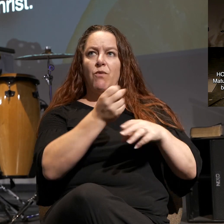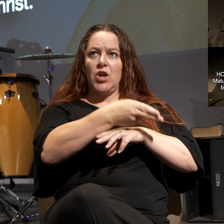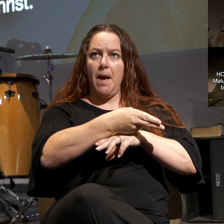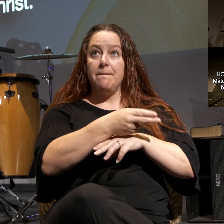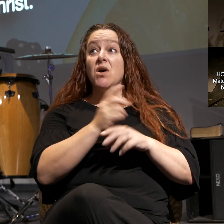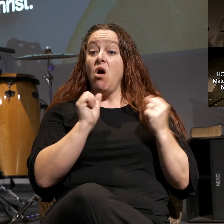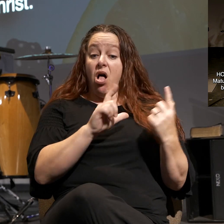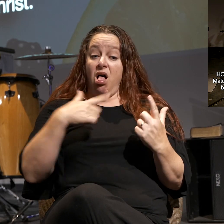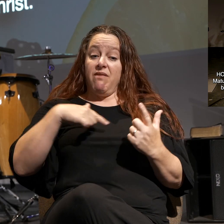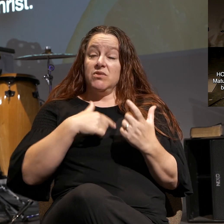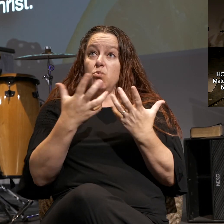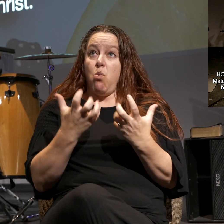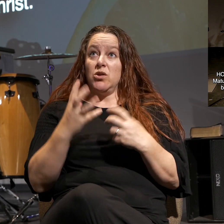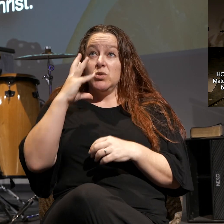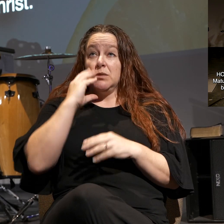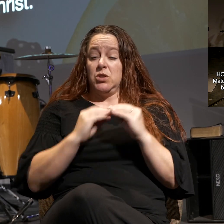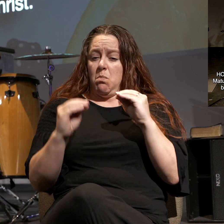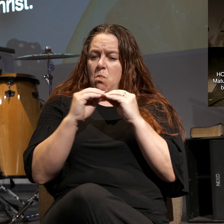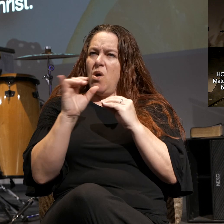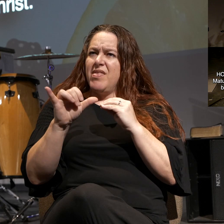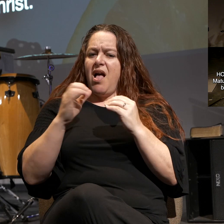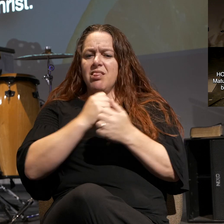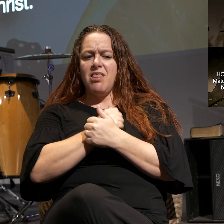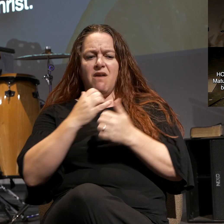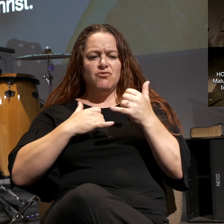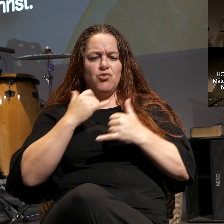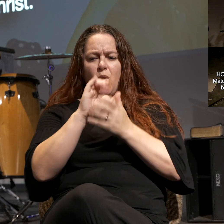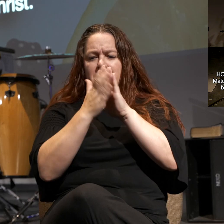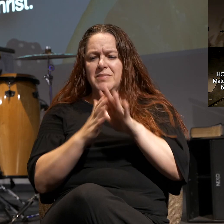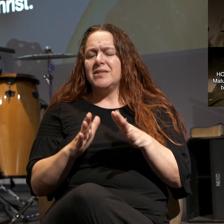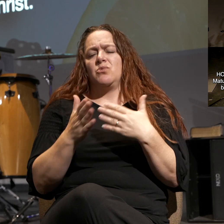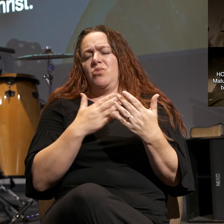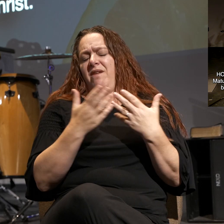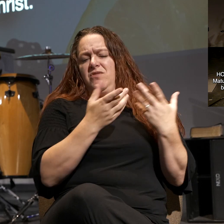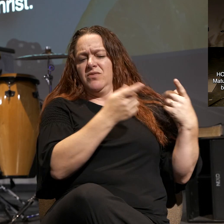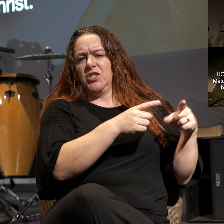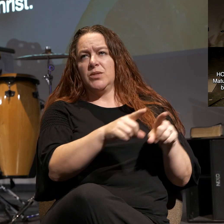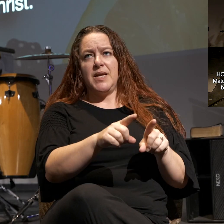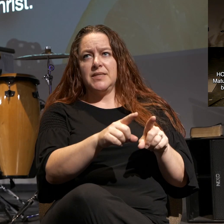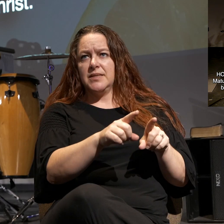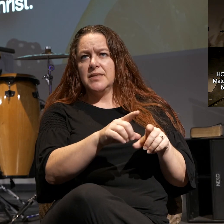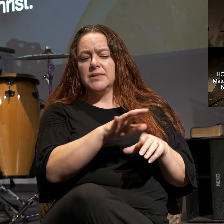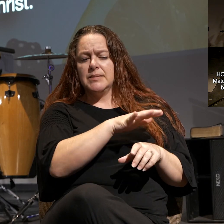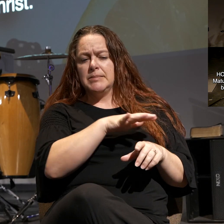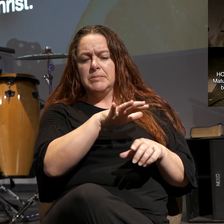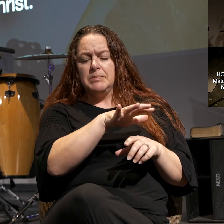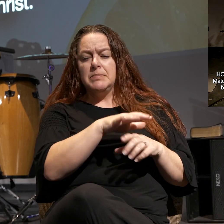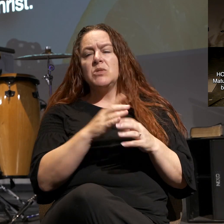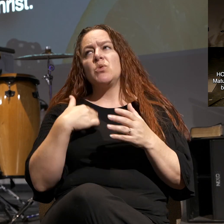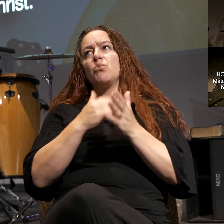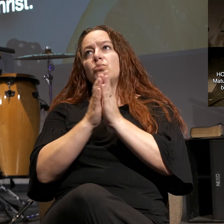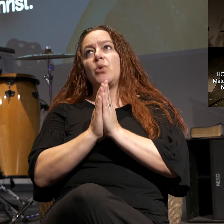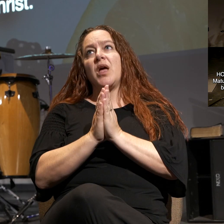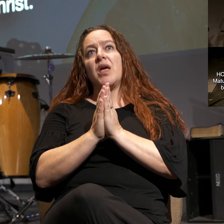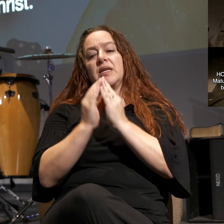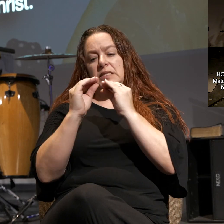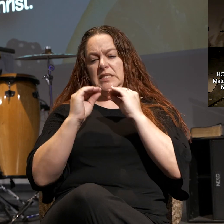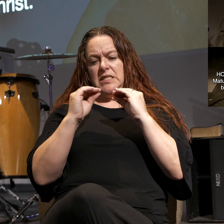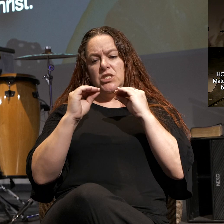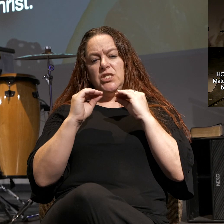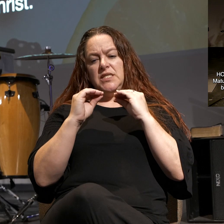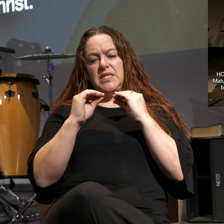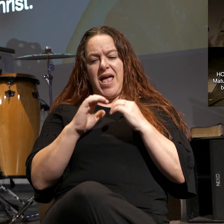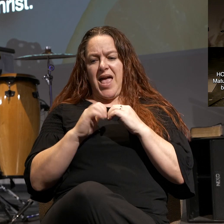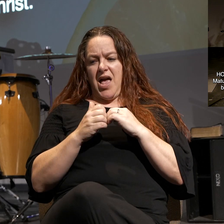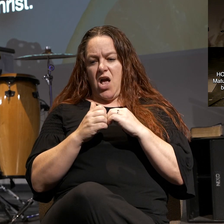would like to experience more of this love, joy, and peace regardless of our circumstances. So we pray that you would teach us